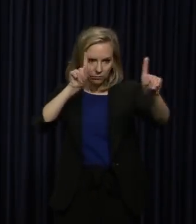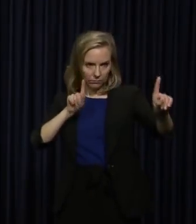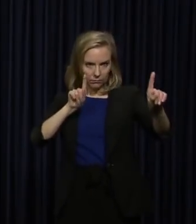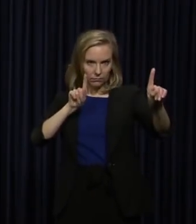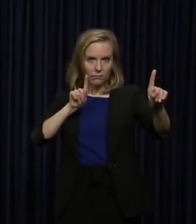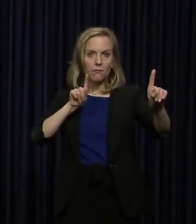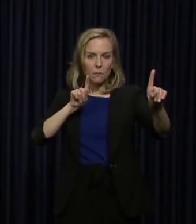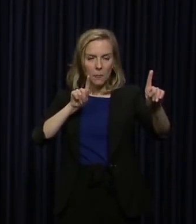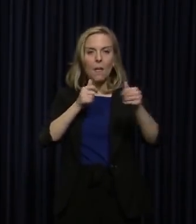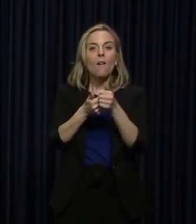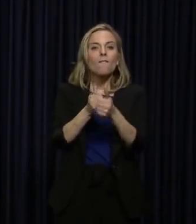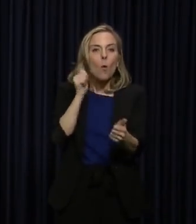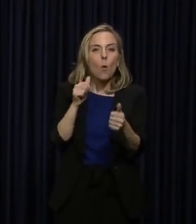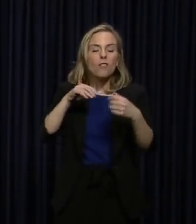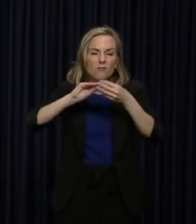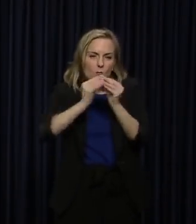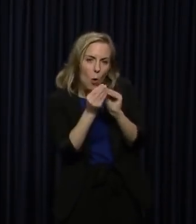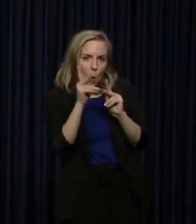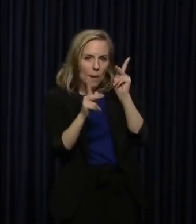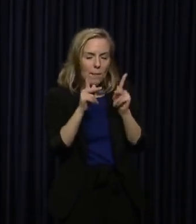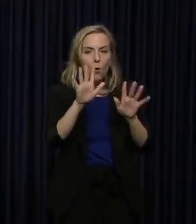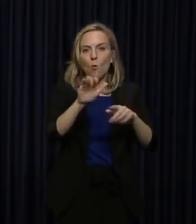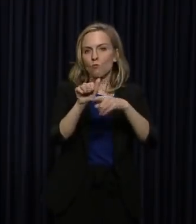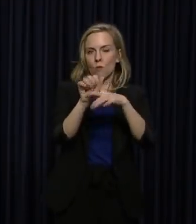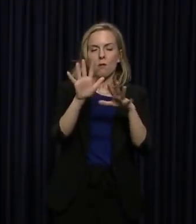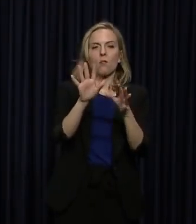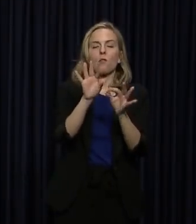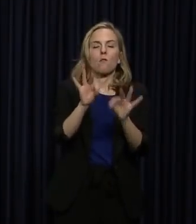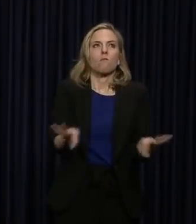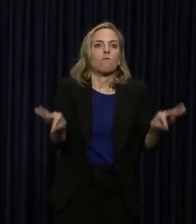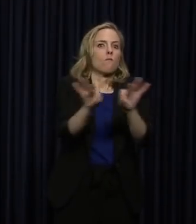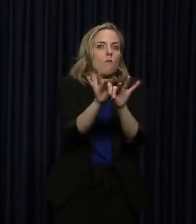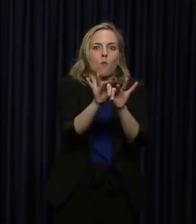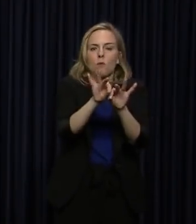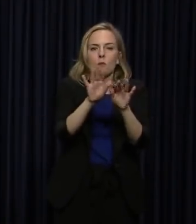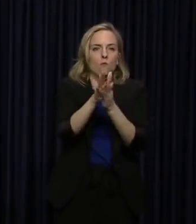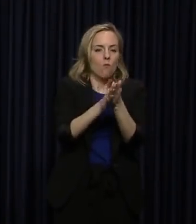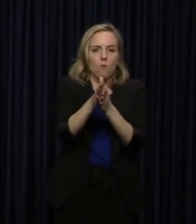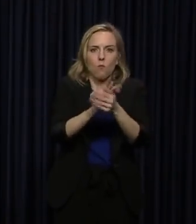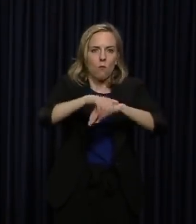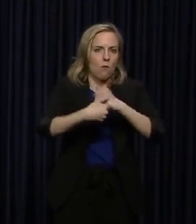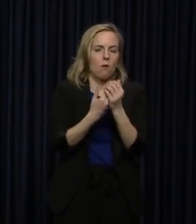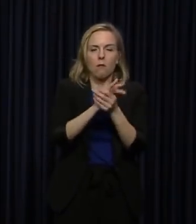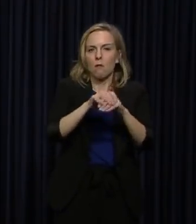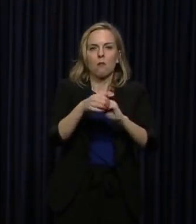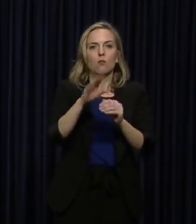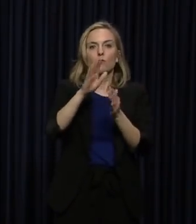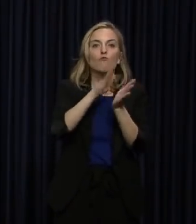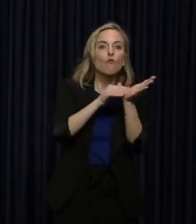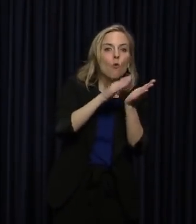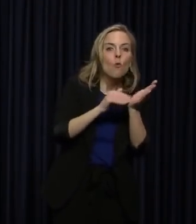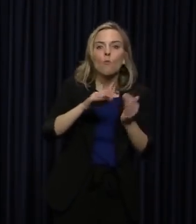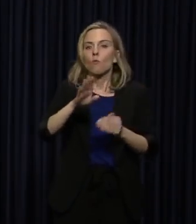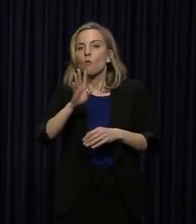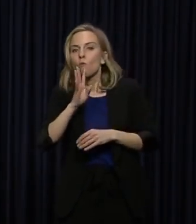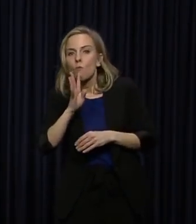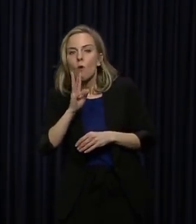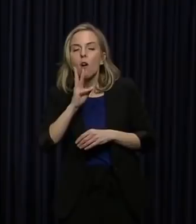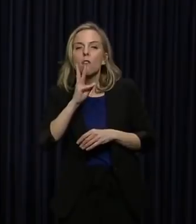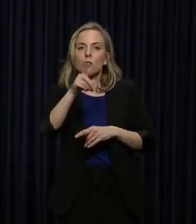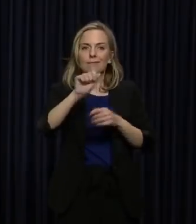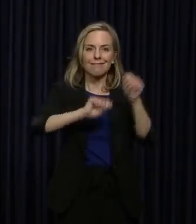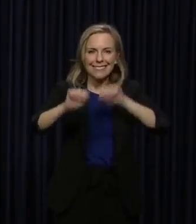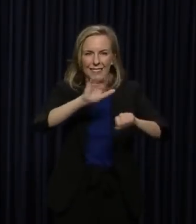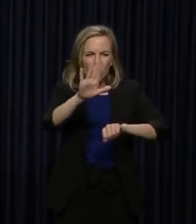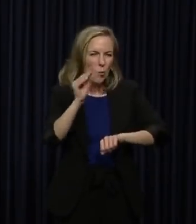Avoid crowds. Practice great hygiene. Wash your hands multiple times a day. Soap and water. Clean and disinfect your house.